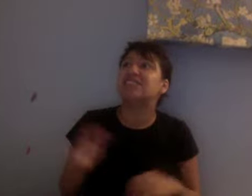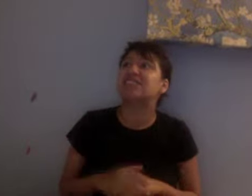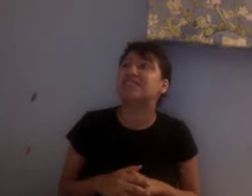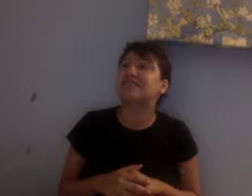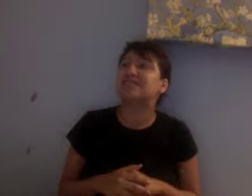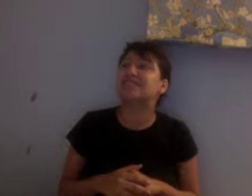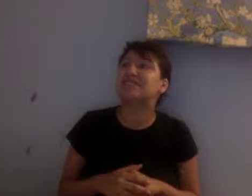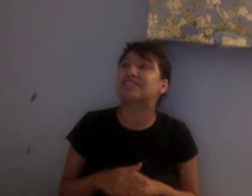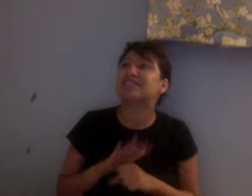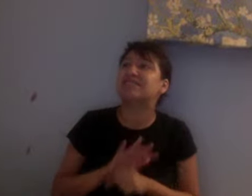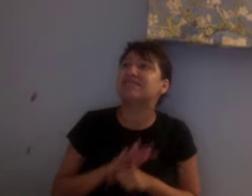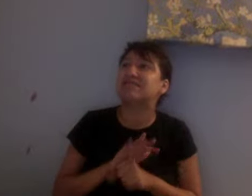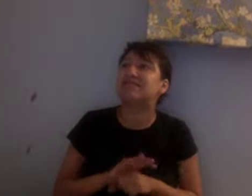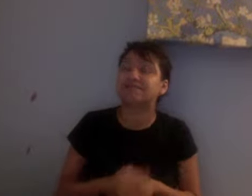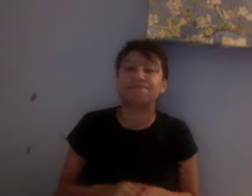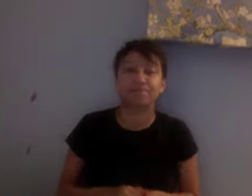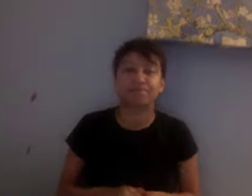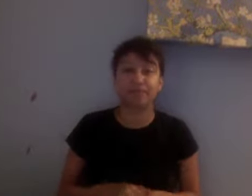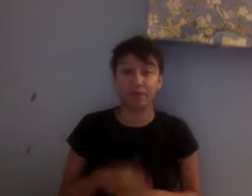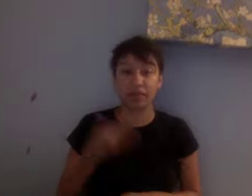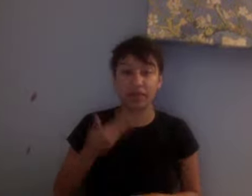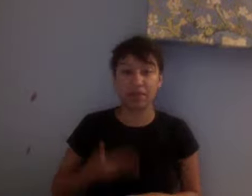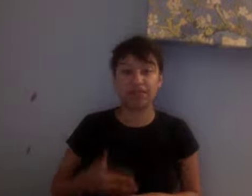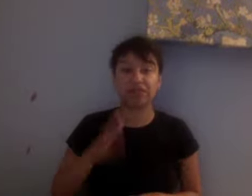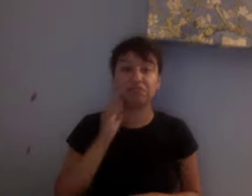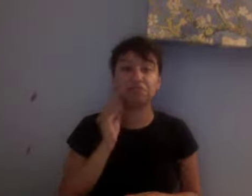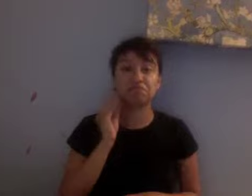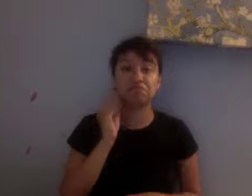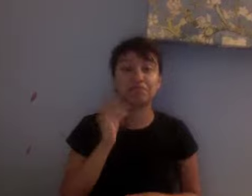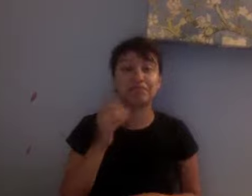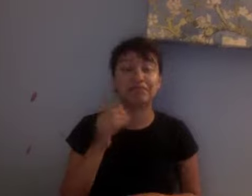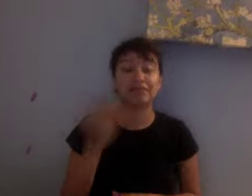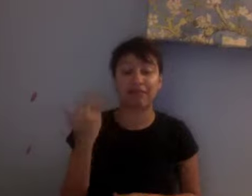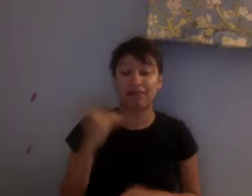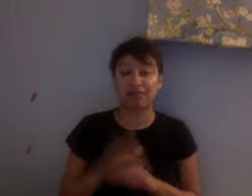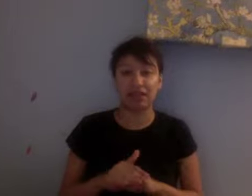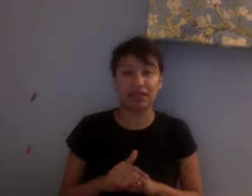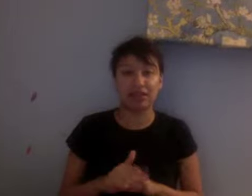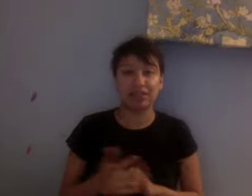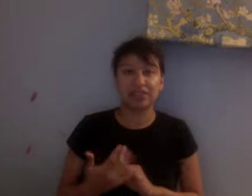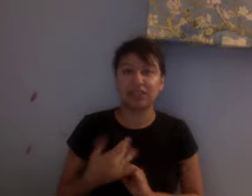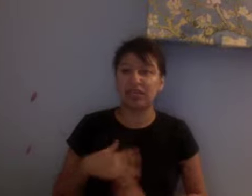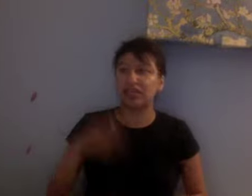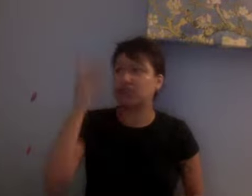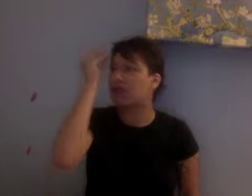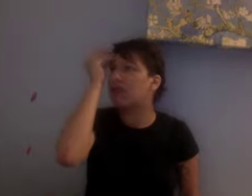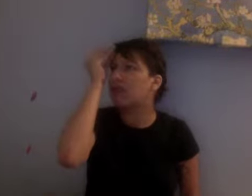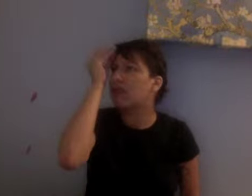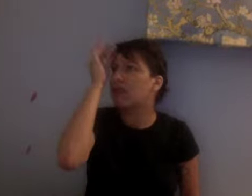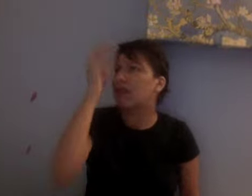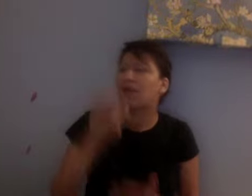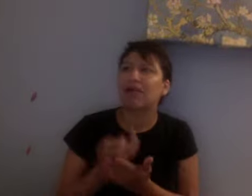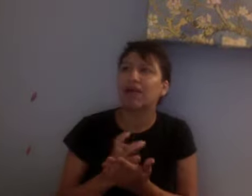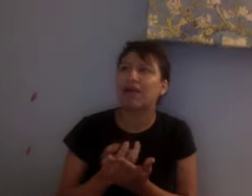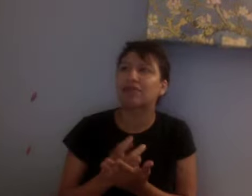Last night for me, it was whether or not my son was going to be sick this morning because he got a little sick in his bed last